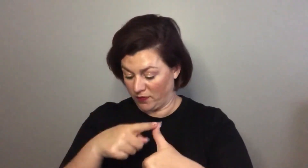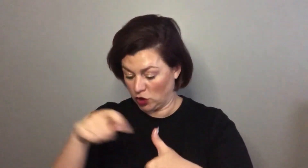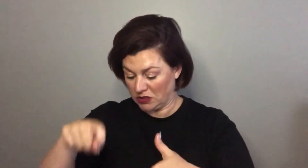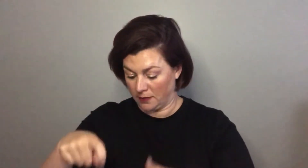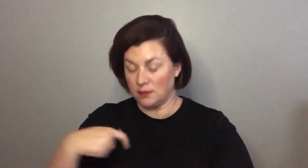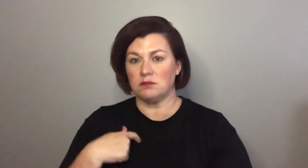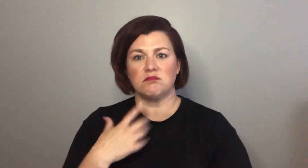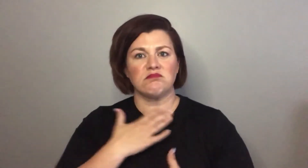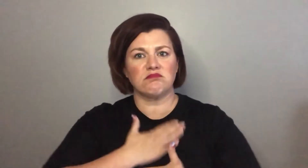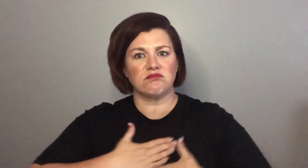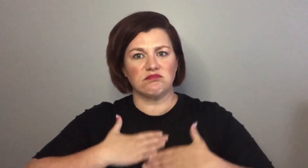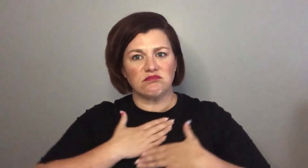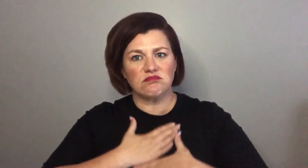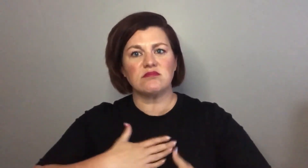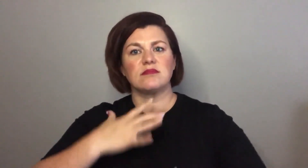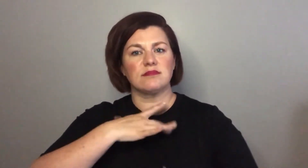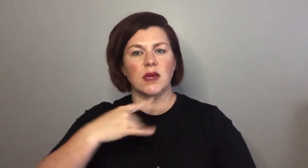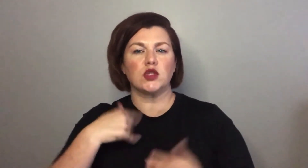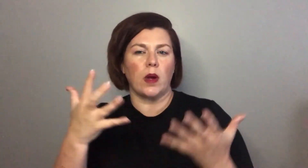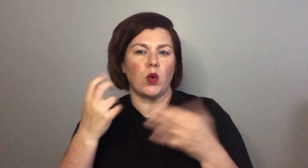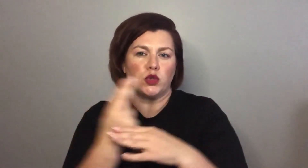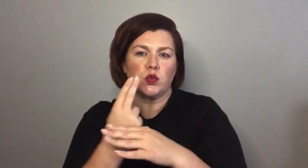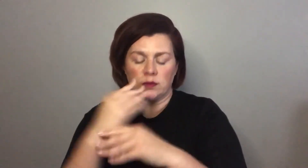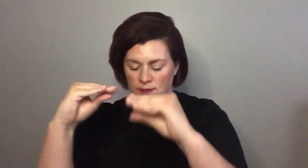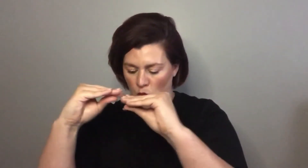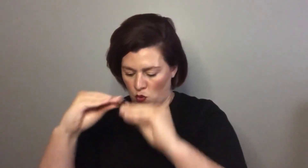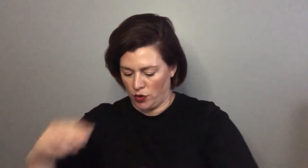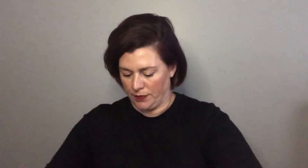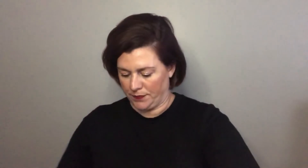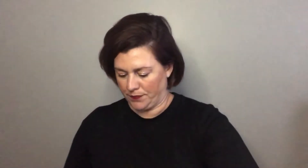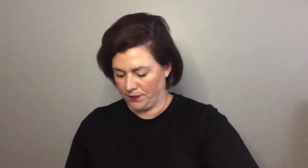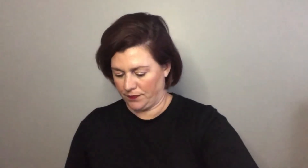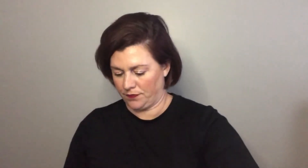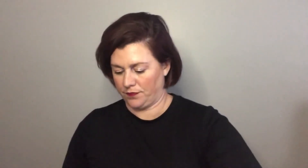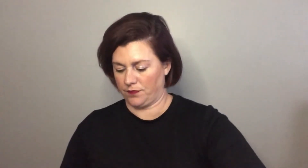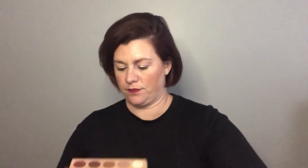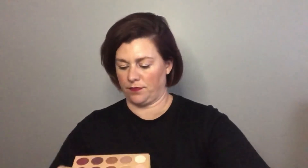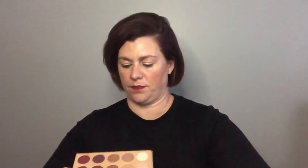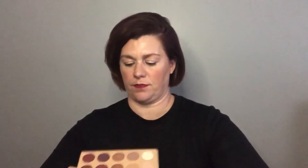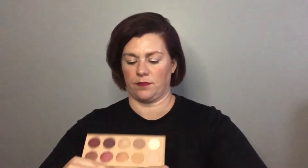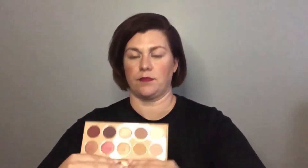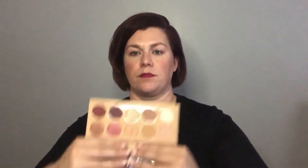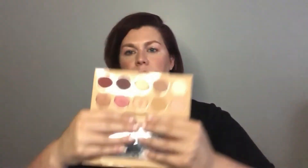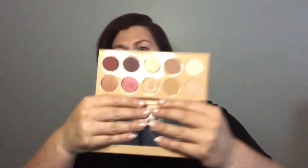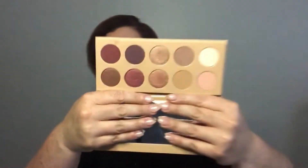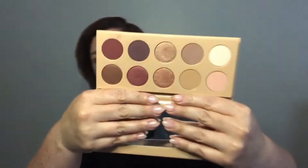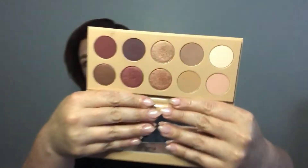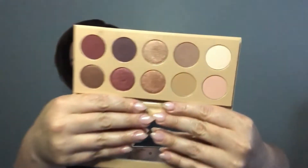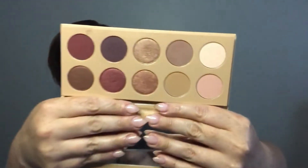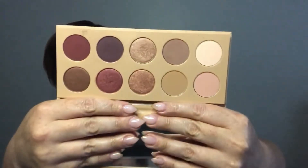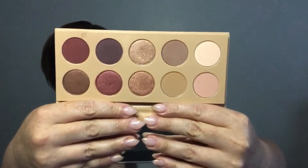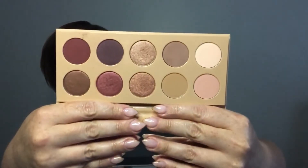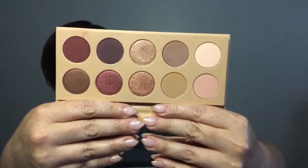so this is my first foray into that and I'm really excited to dip into this more